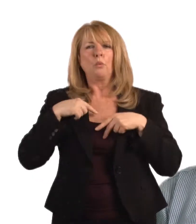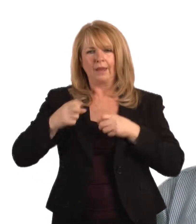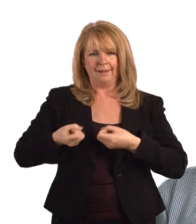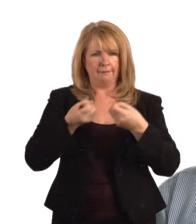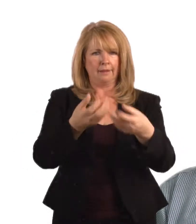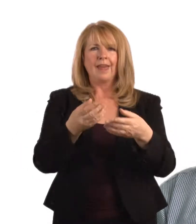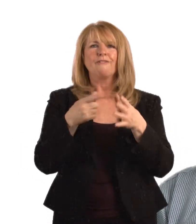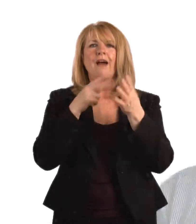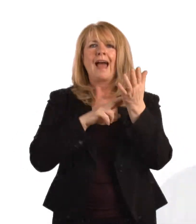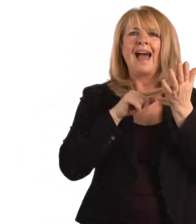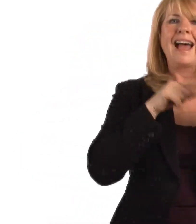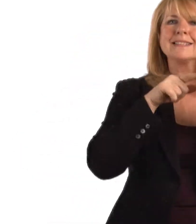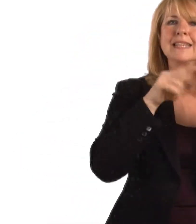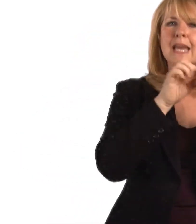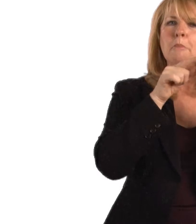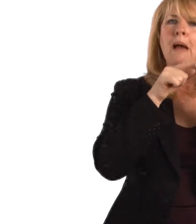antibiotic use.